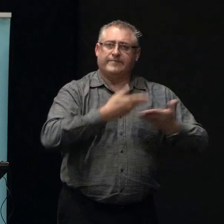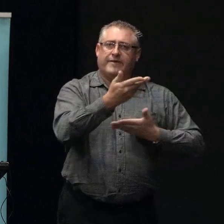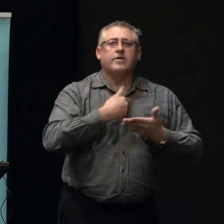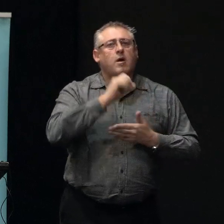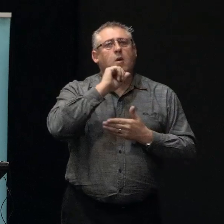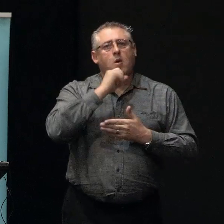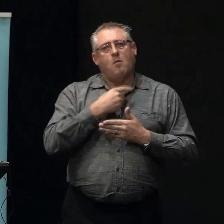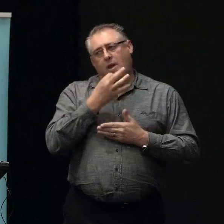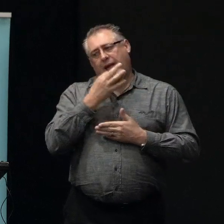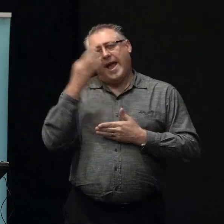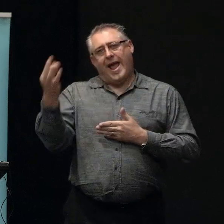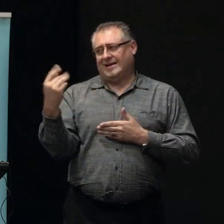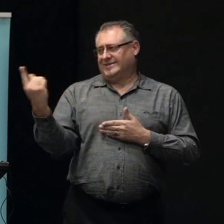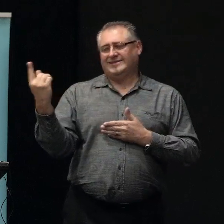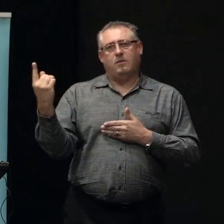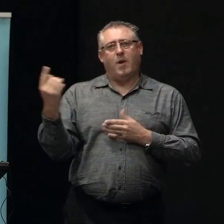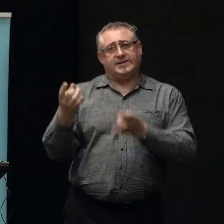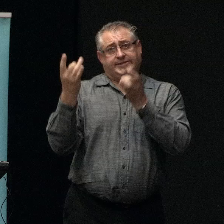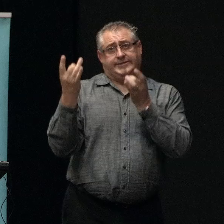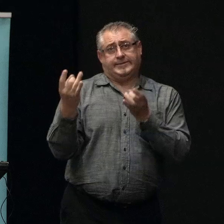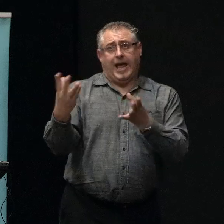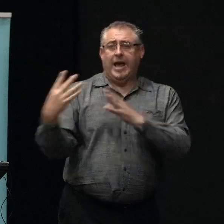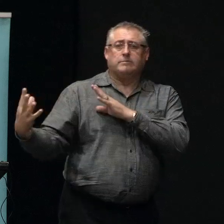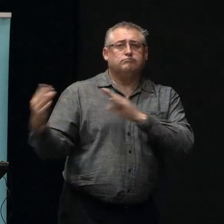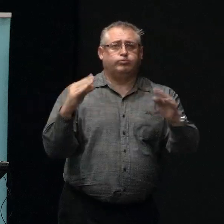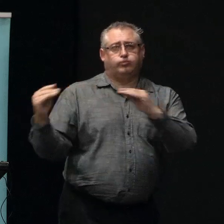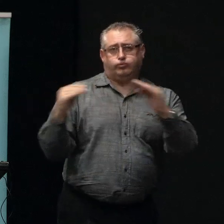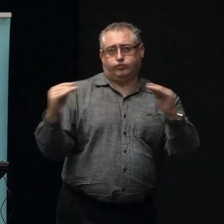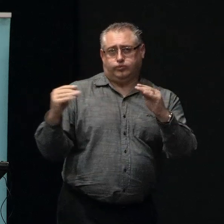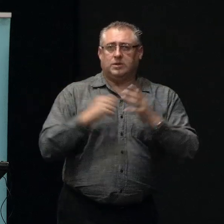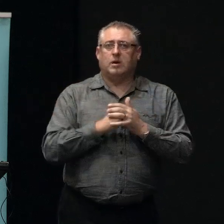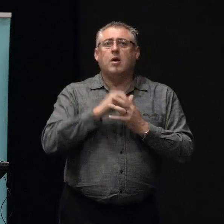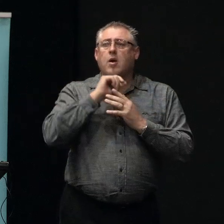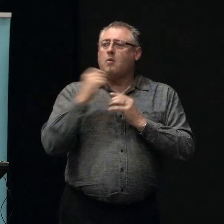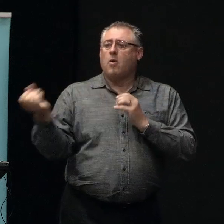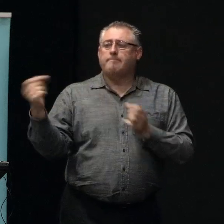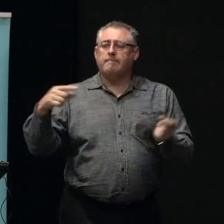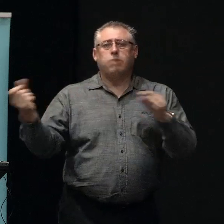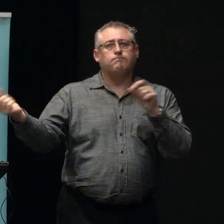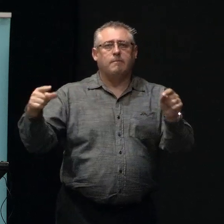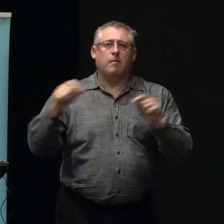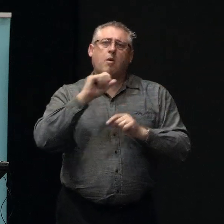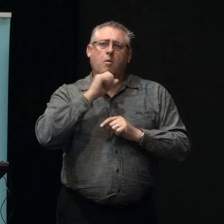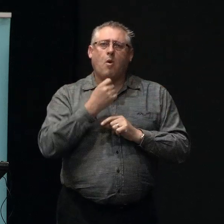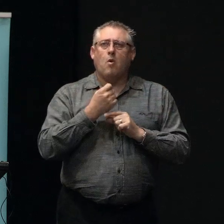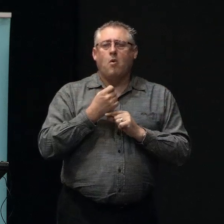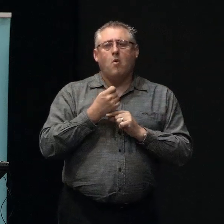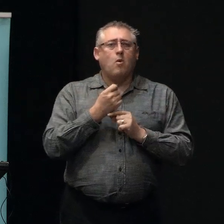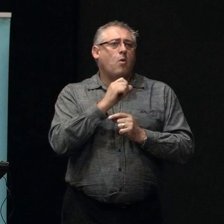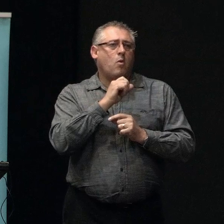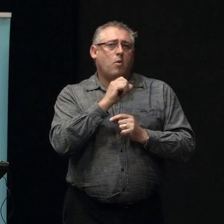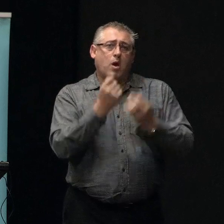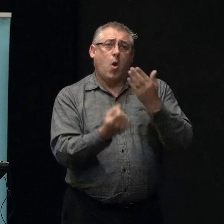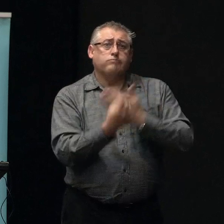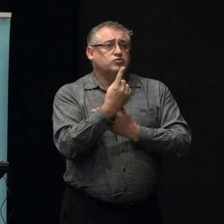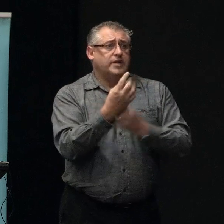I'm going to ask someone from the panel to start off the discussion and the rest of them will chime in. Now there's going to be an opportunity to